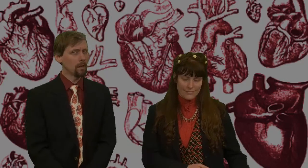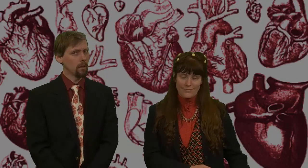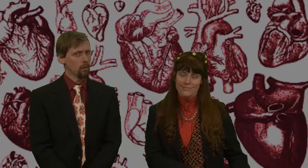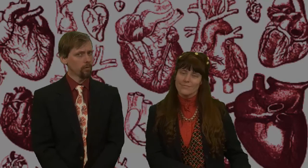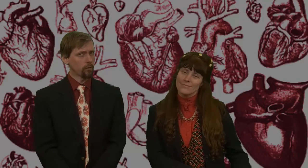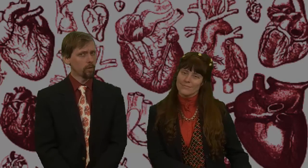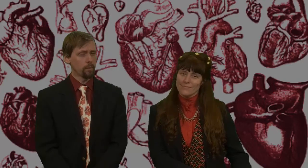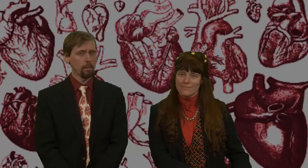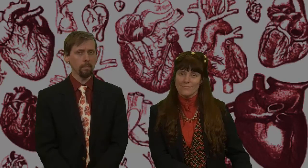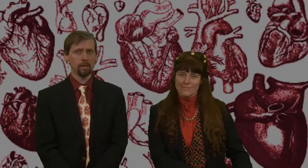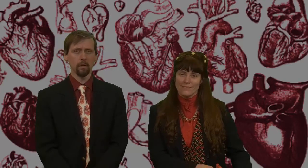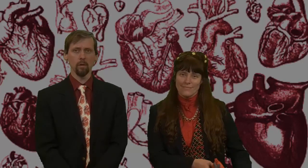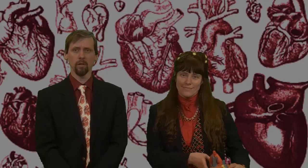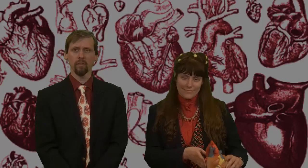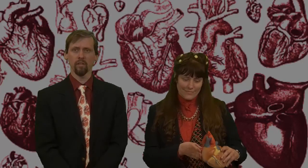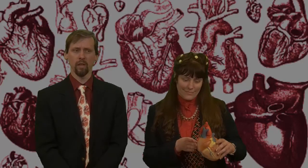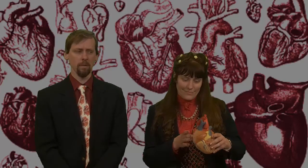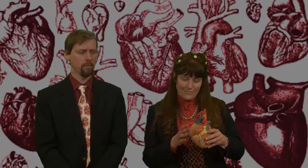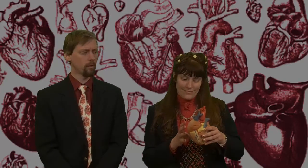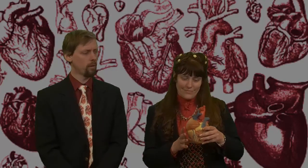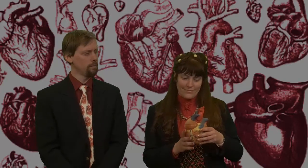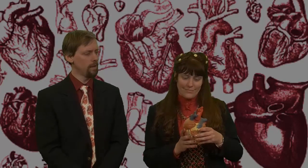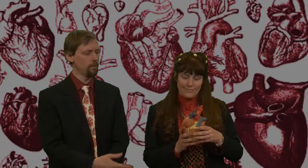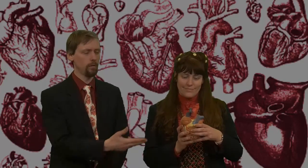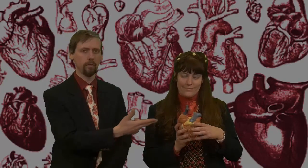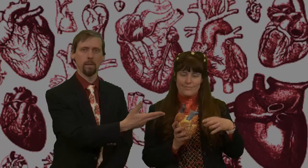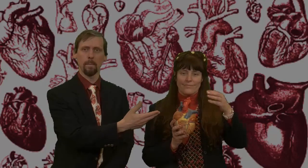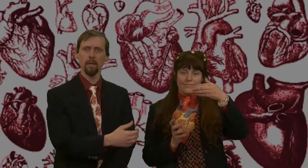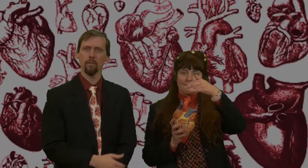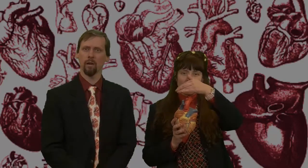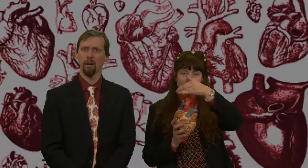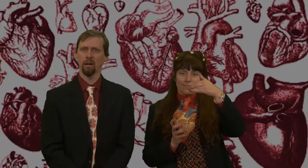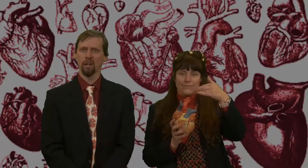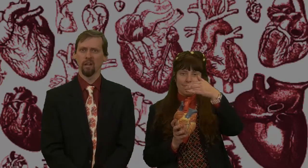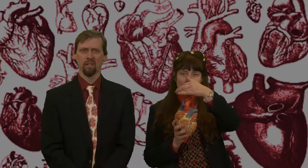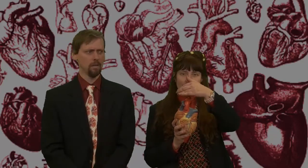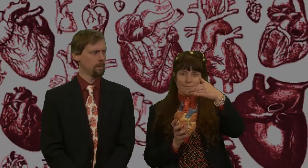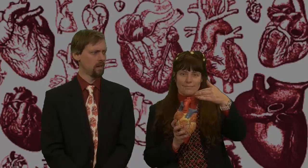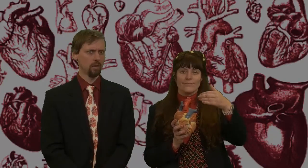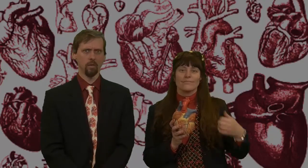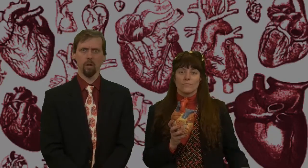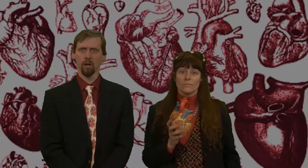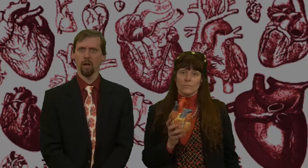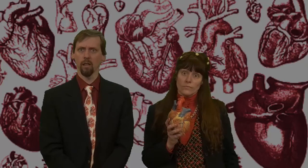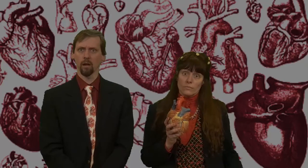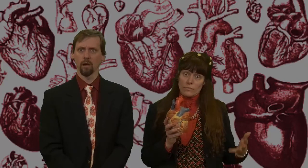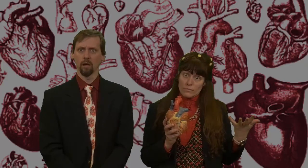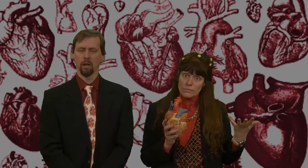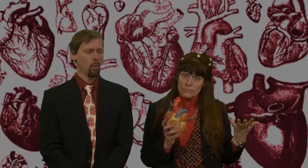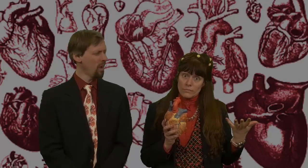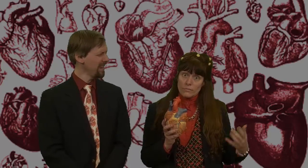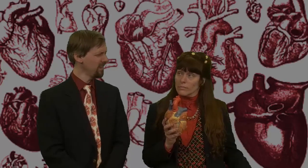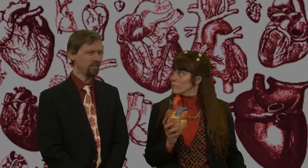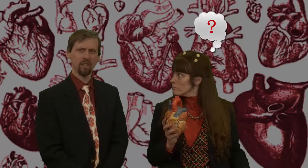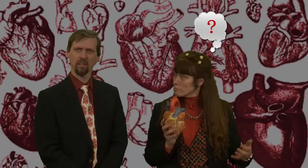closer, you've probably noticed that some of the great vessels at the base of the heart seem to be colored the wrong color. Why is this?